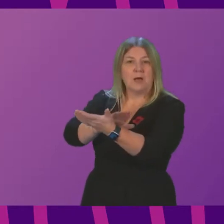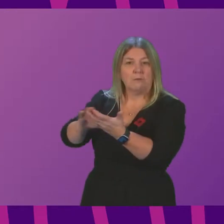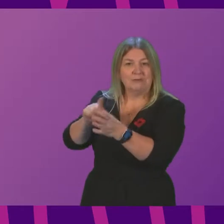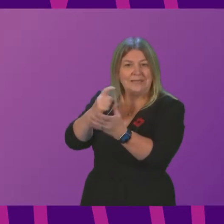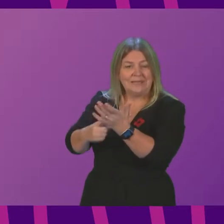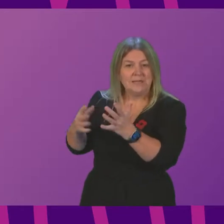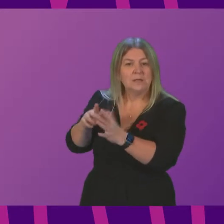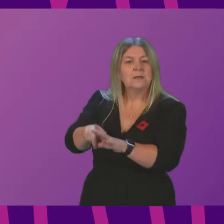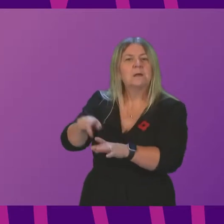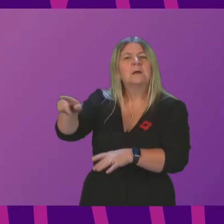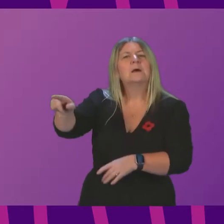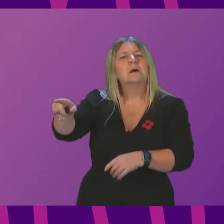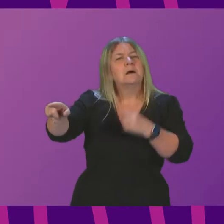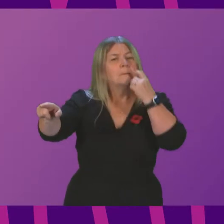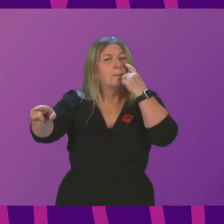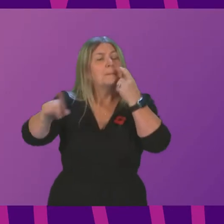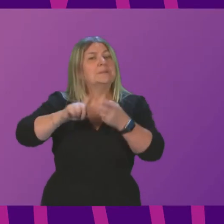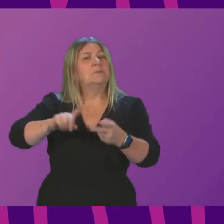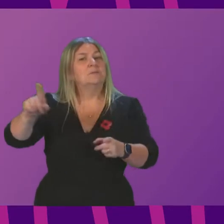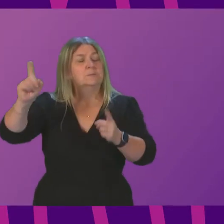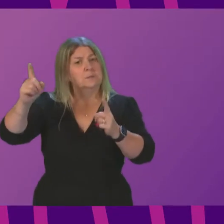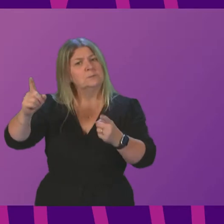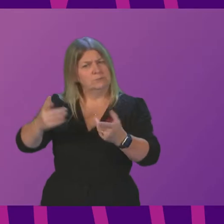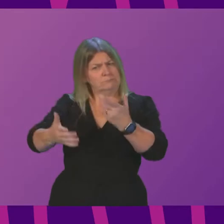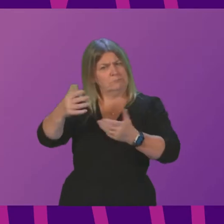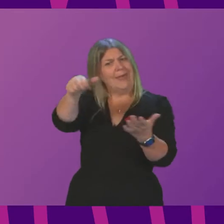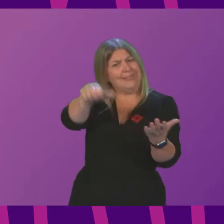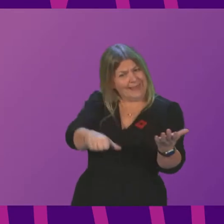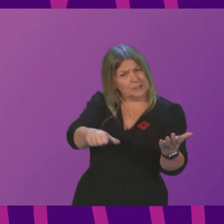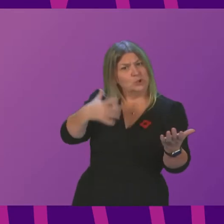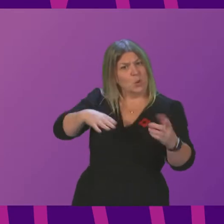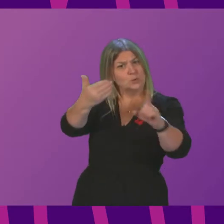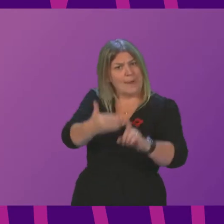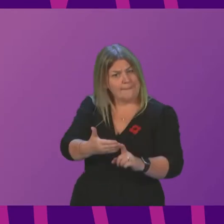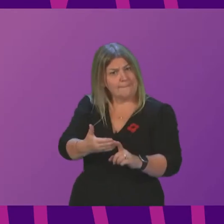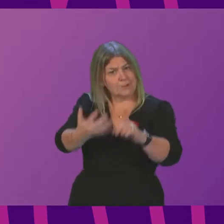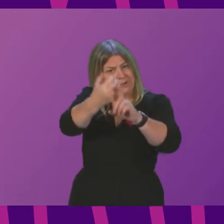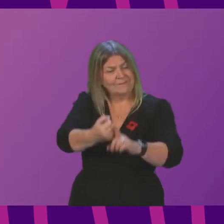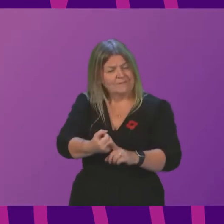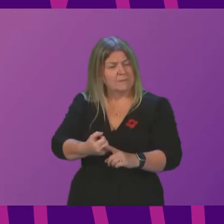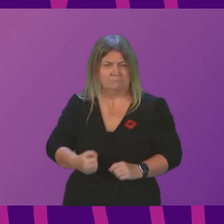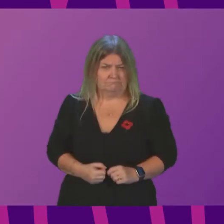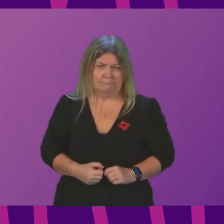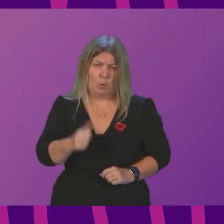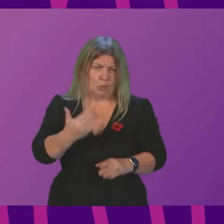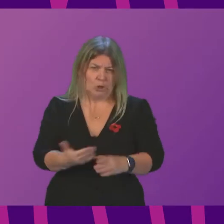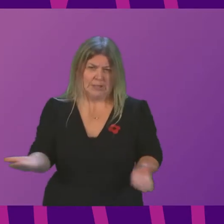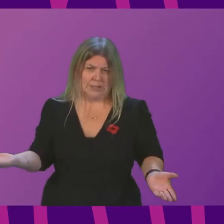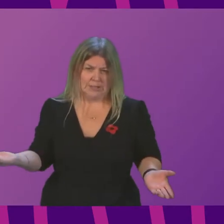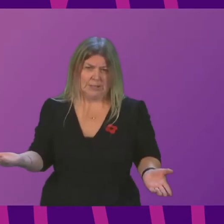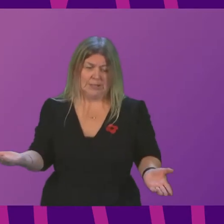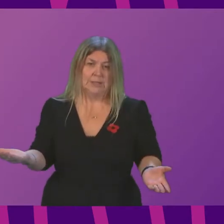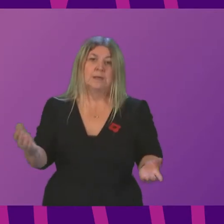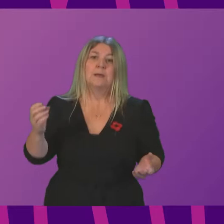list of things that you are looking to do. Clearly, they are not working. Ambulance turnaround times are